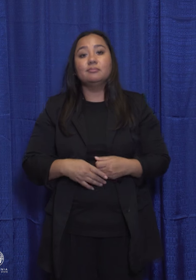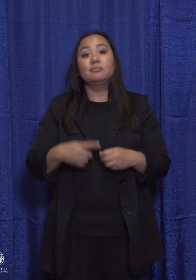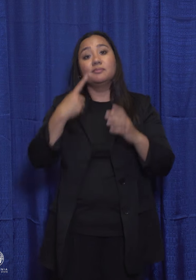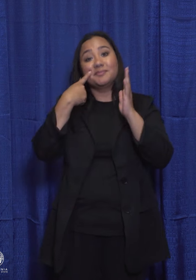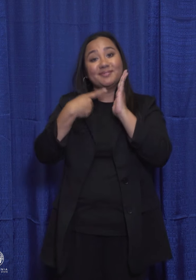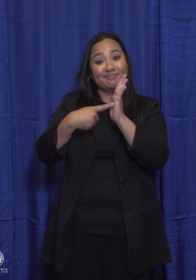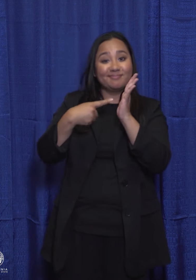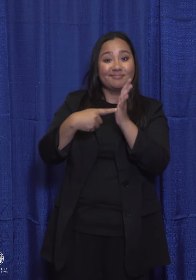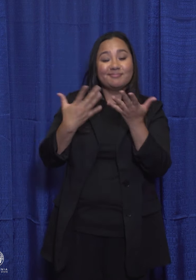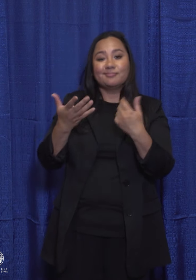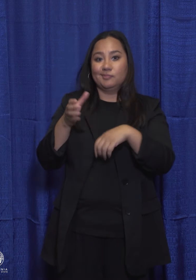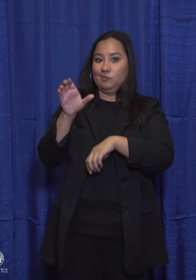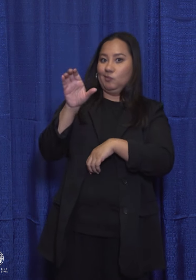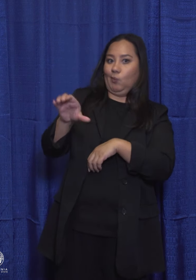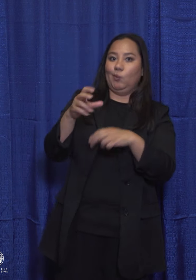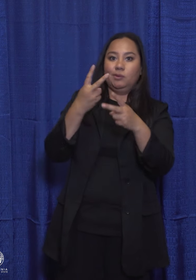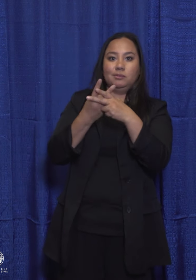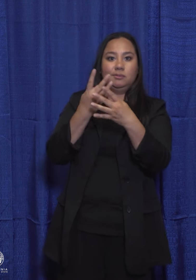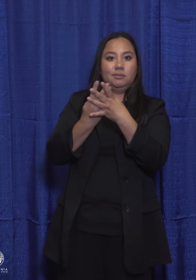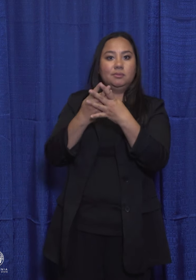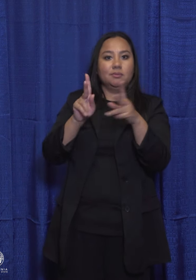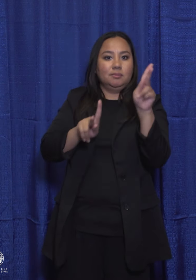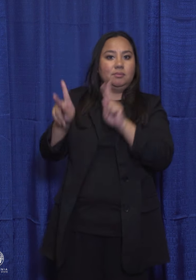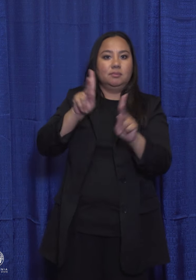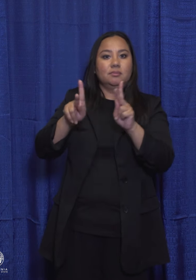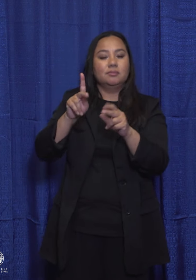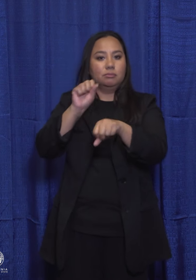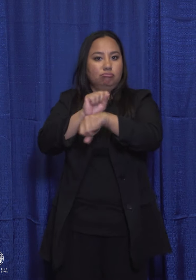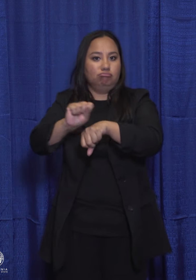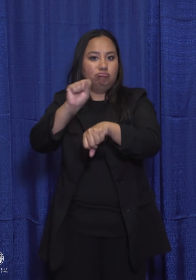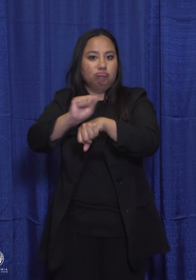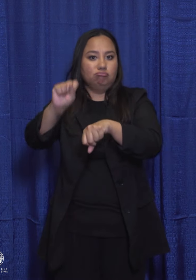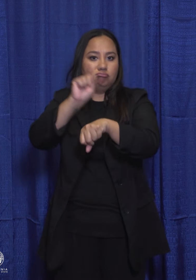i.e., forcing incarcerated persons to work.